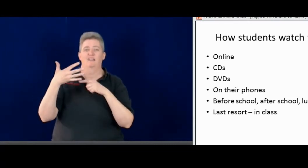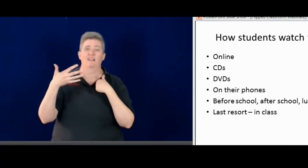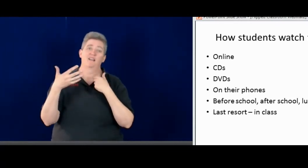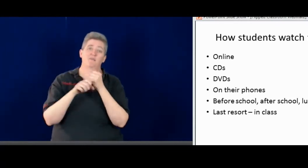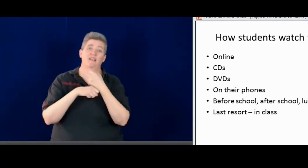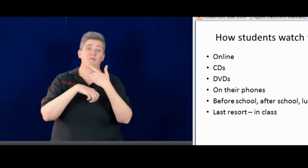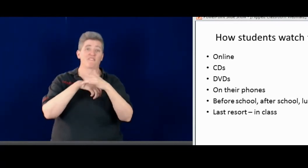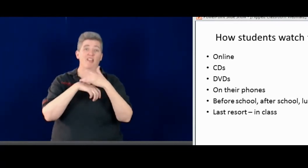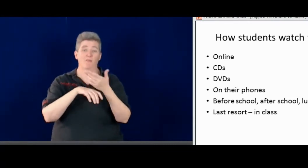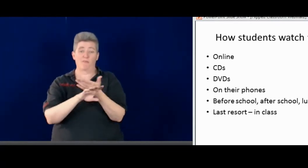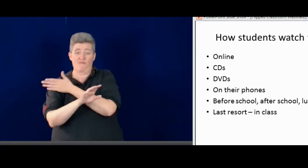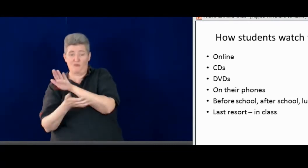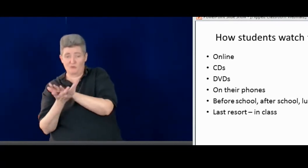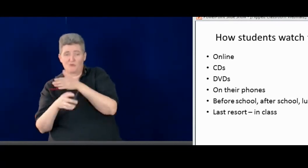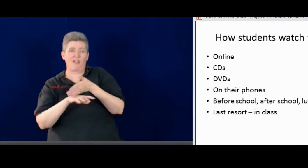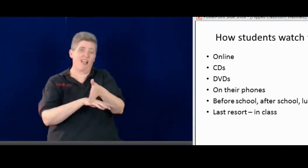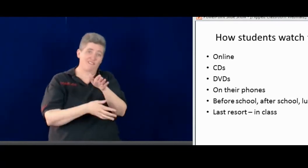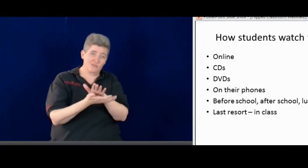that. That's fine.